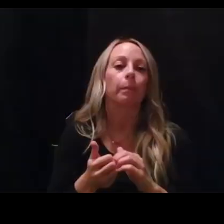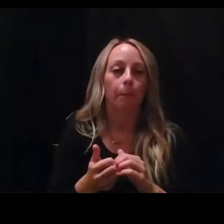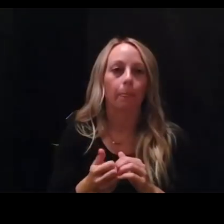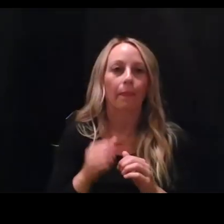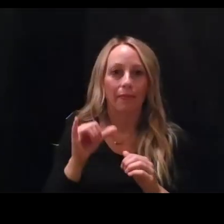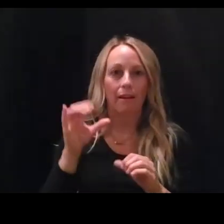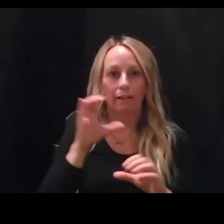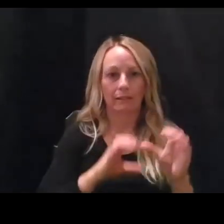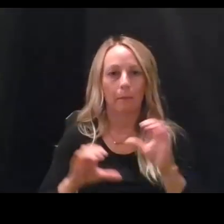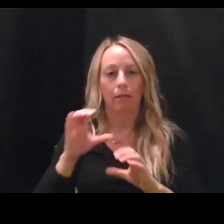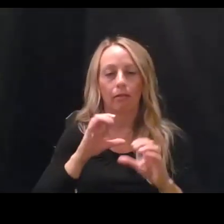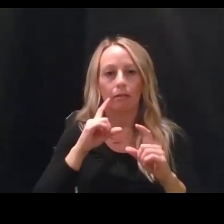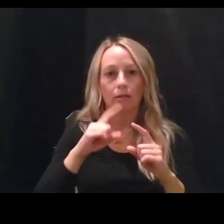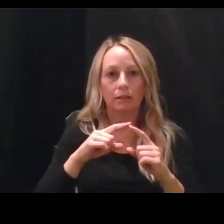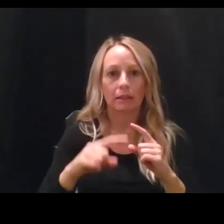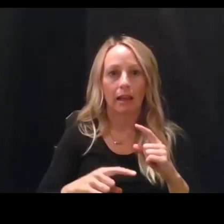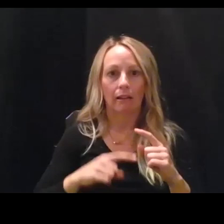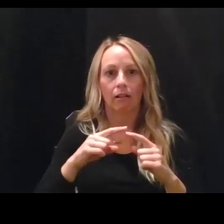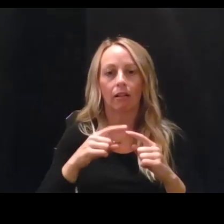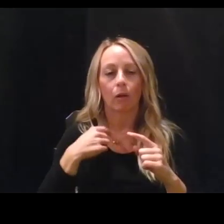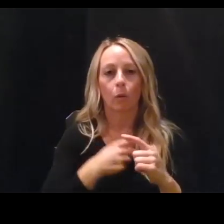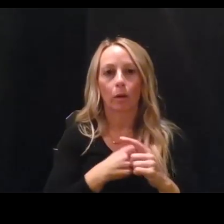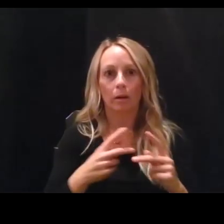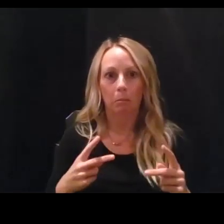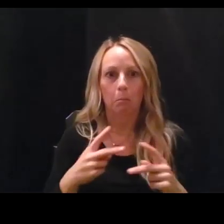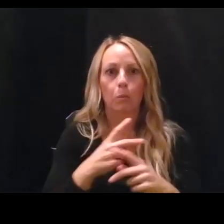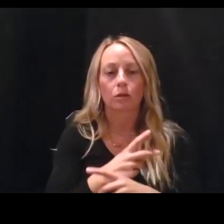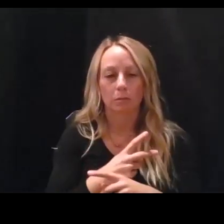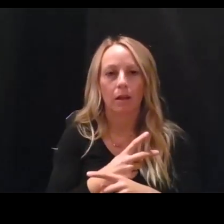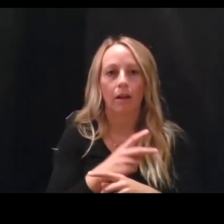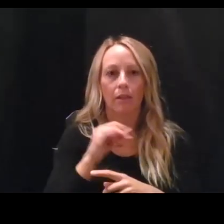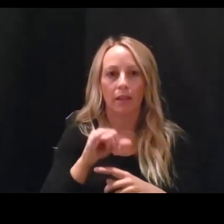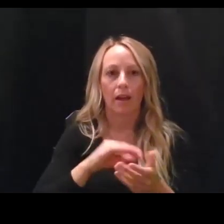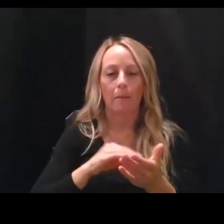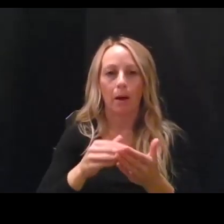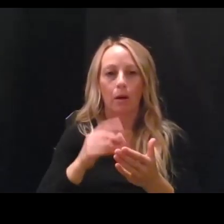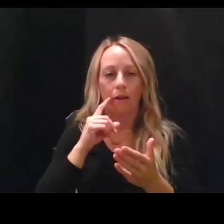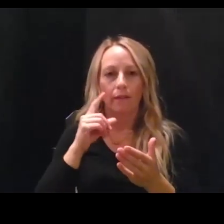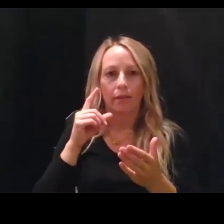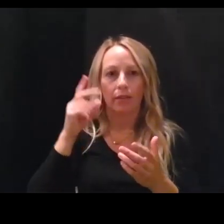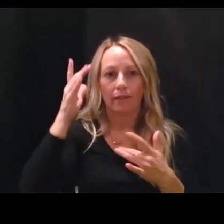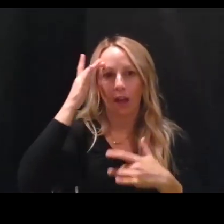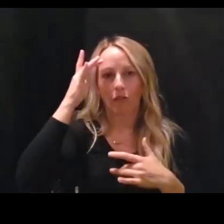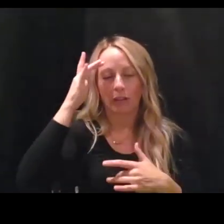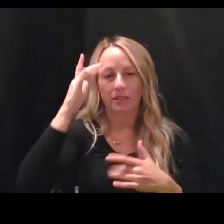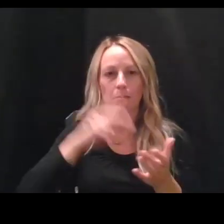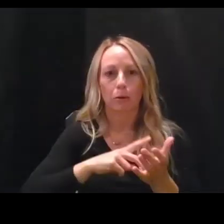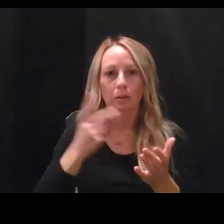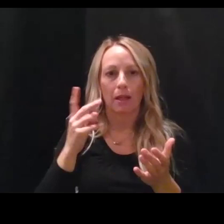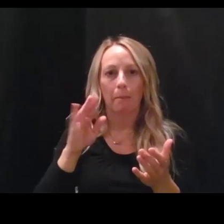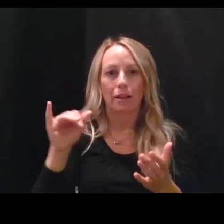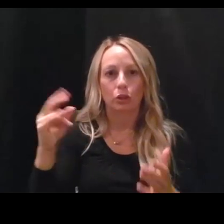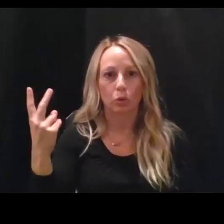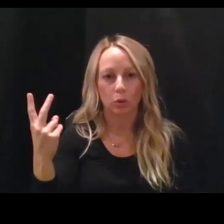cycles, we multiply the amount of the virus by two. We double the amount of virus